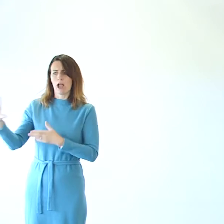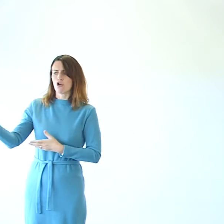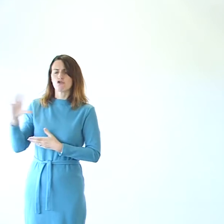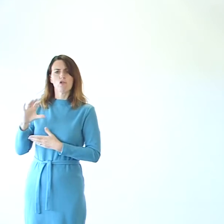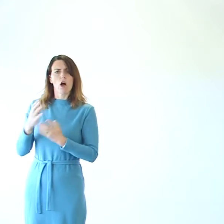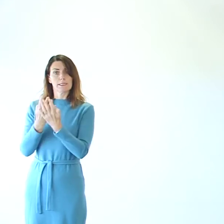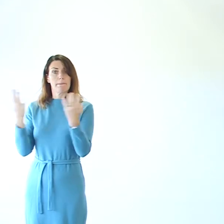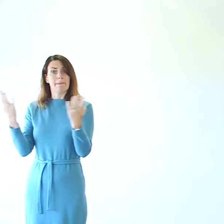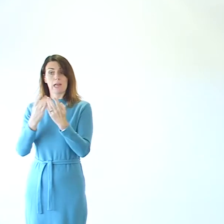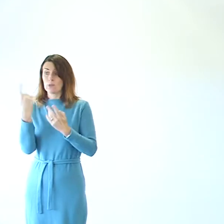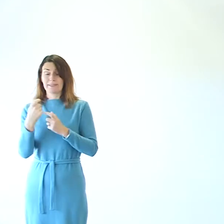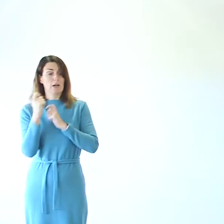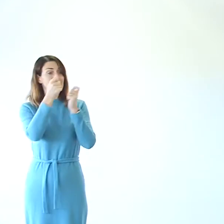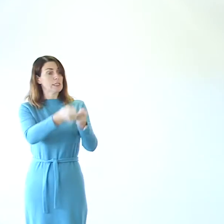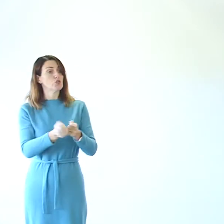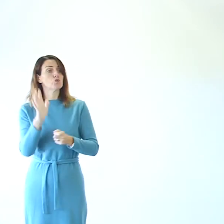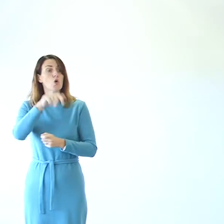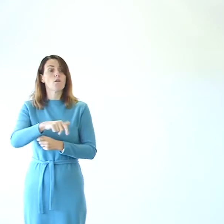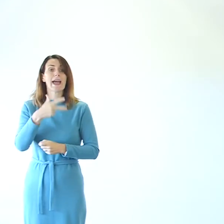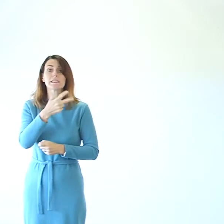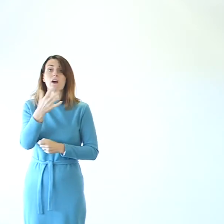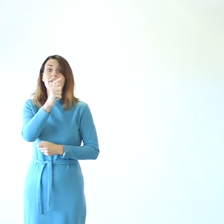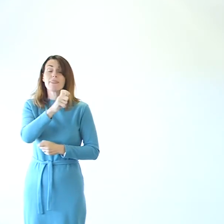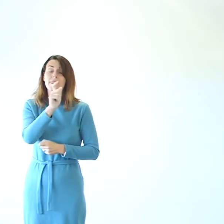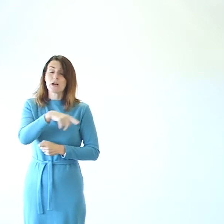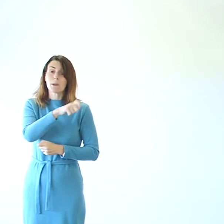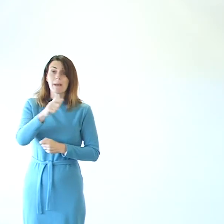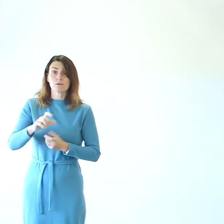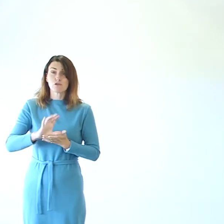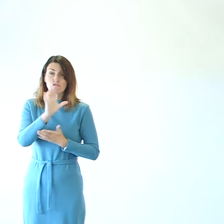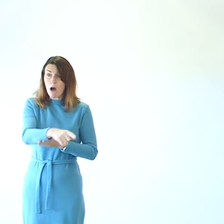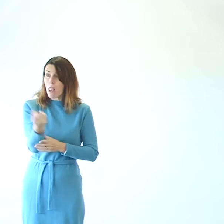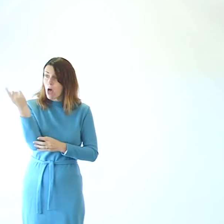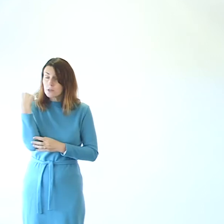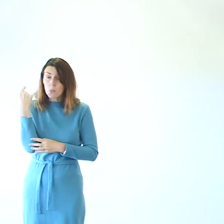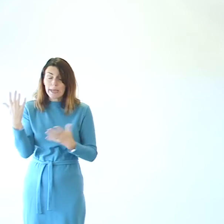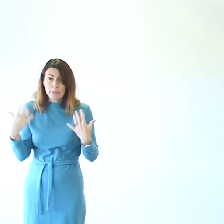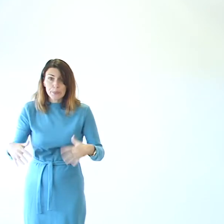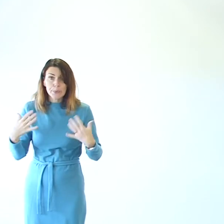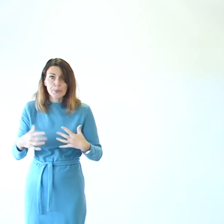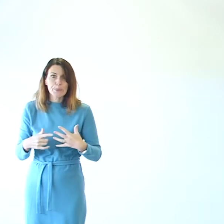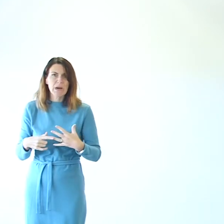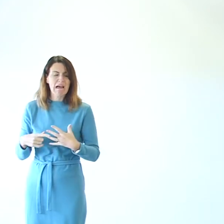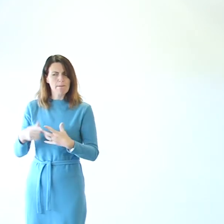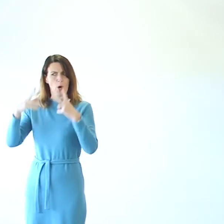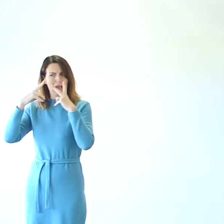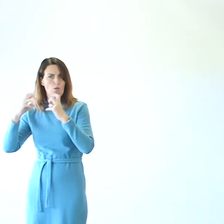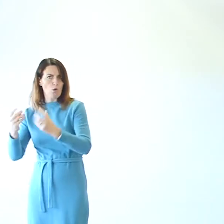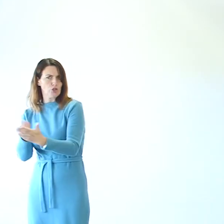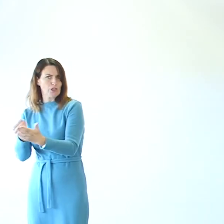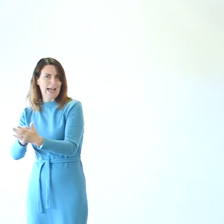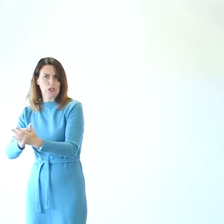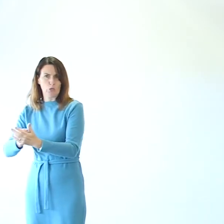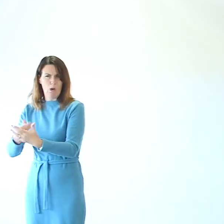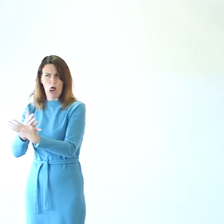they issued over £85,000 worth of grants. So, we very much are watching our cash because there's a lot of money